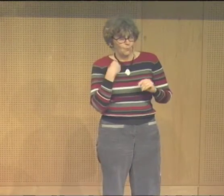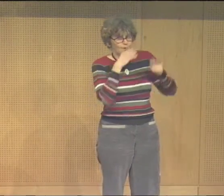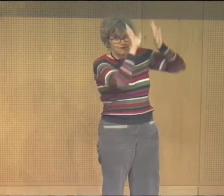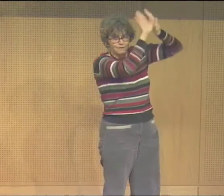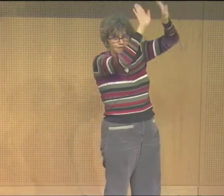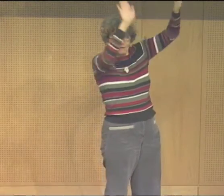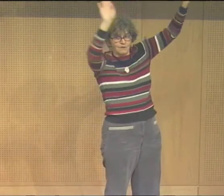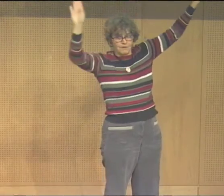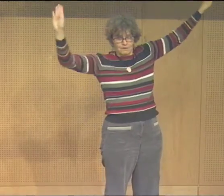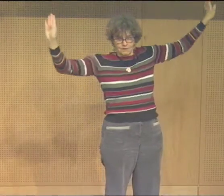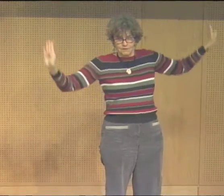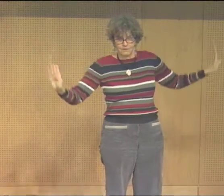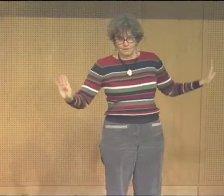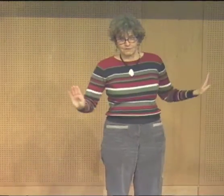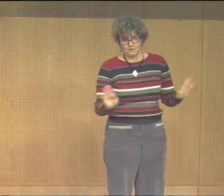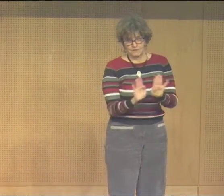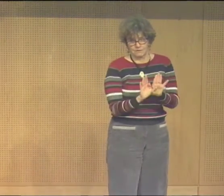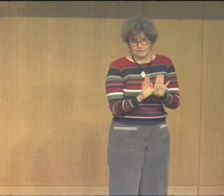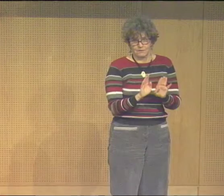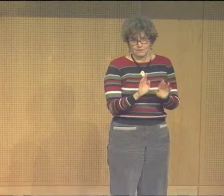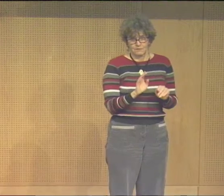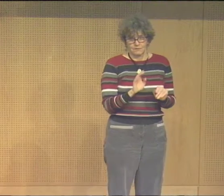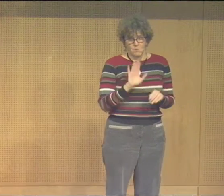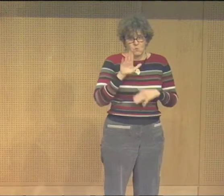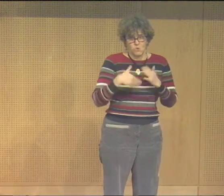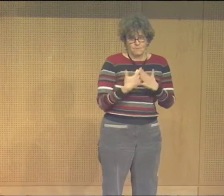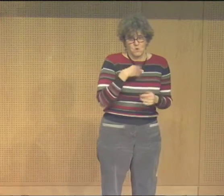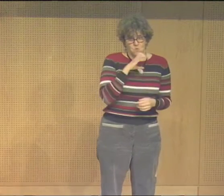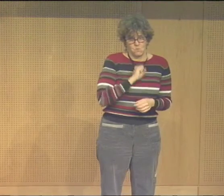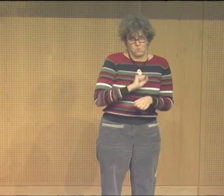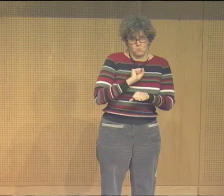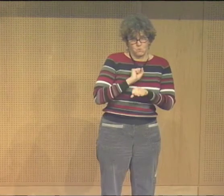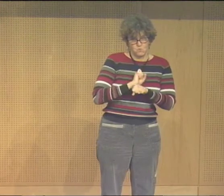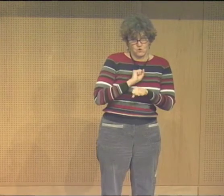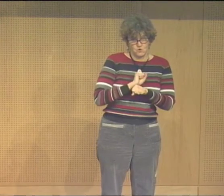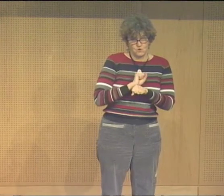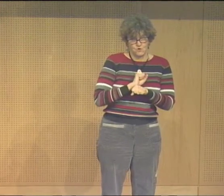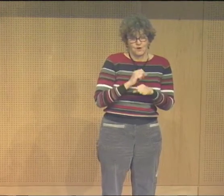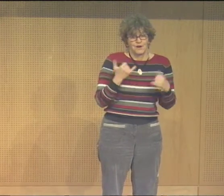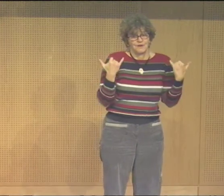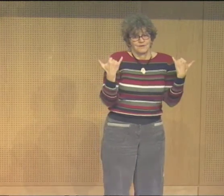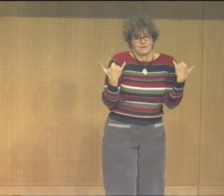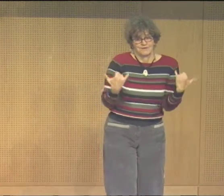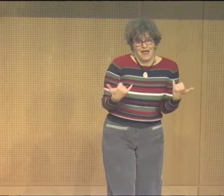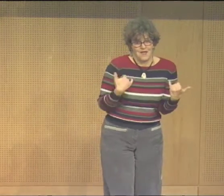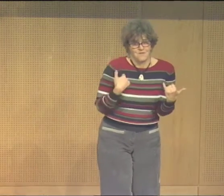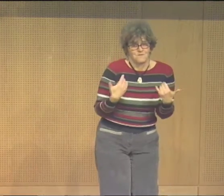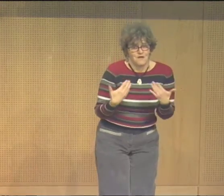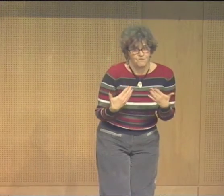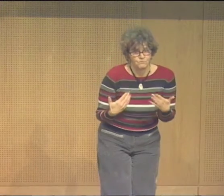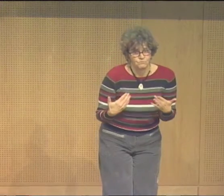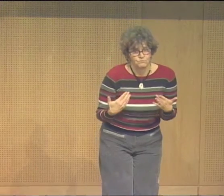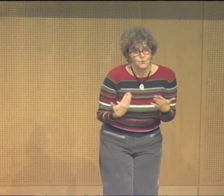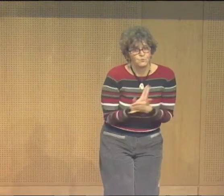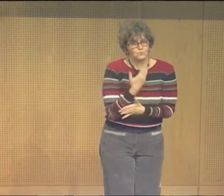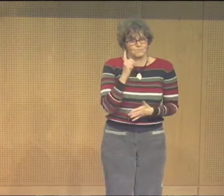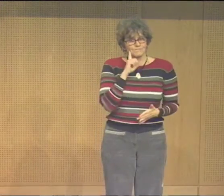of those to show my experience in the development of my deaf identity. So a lot of this is older